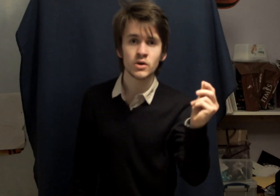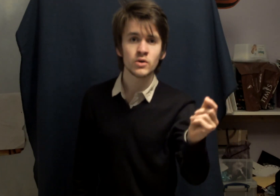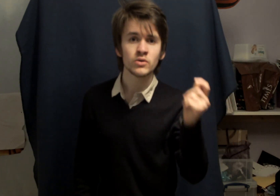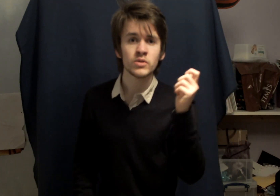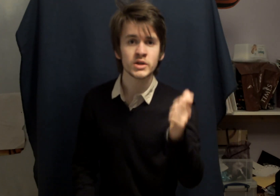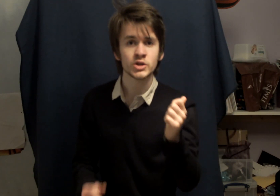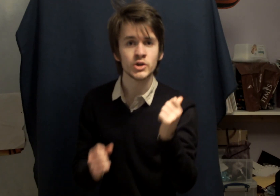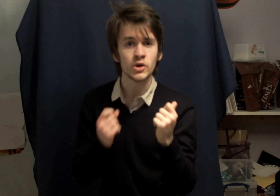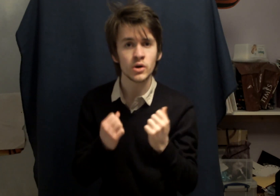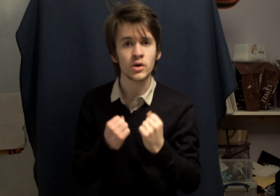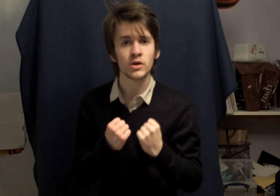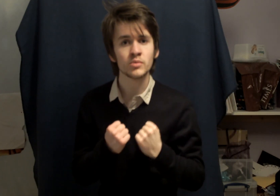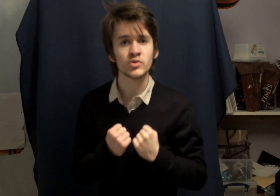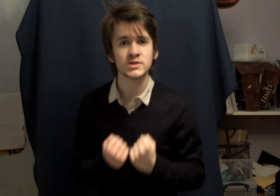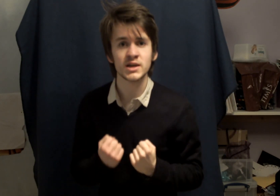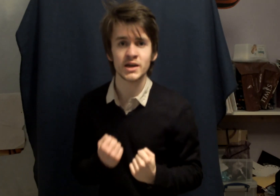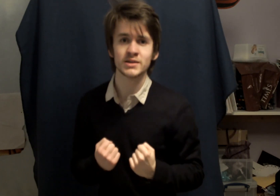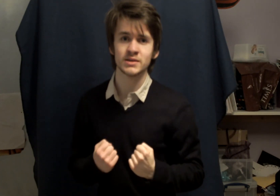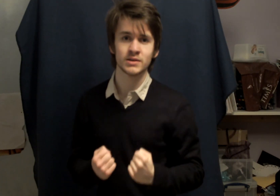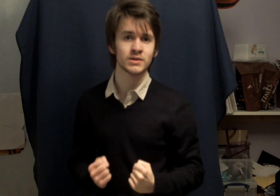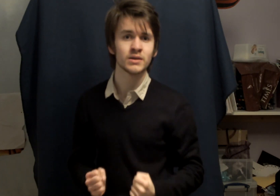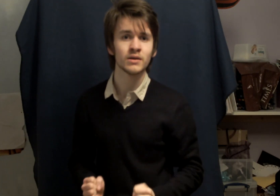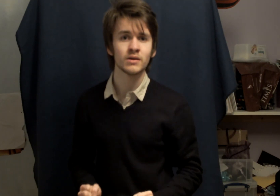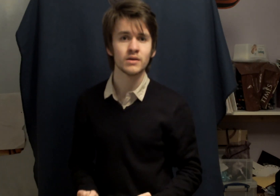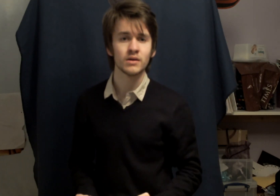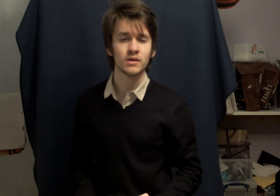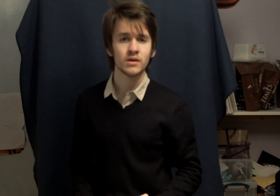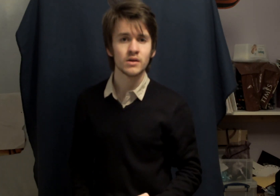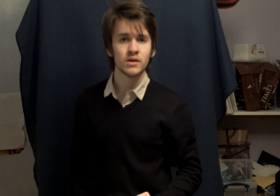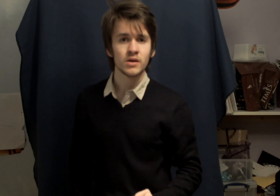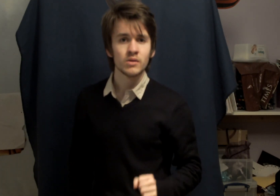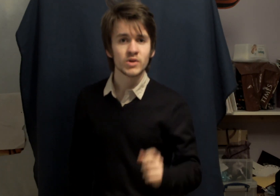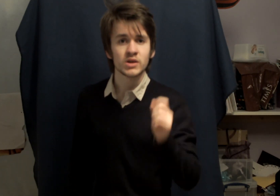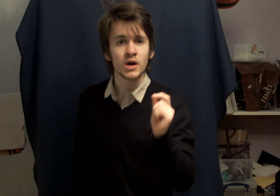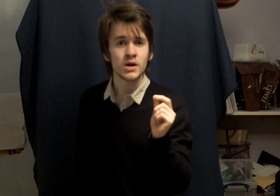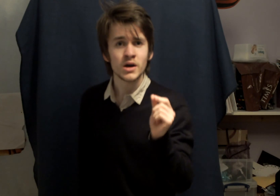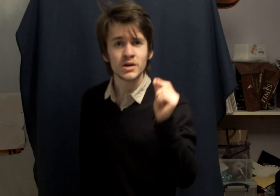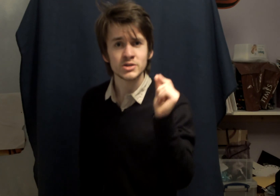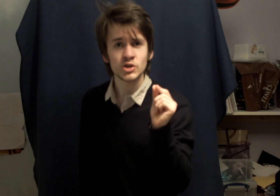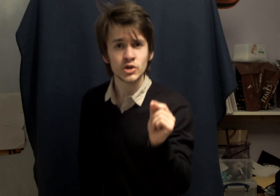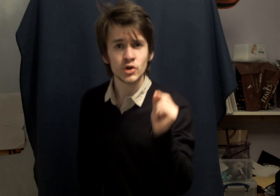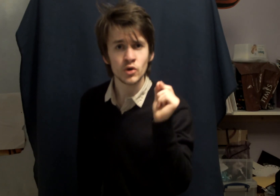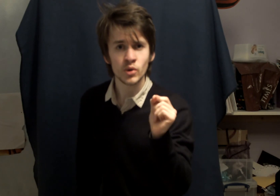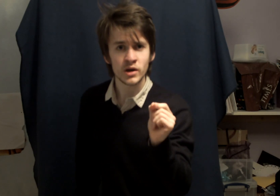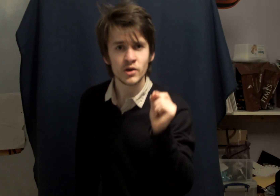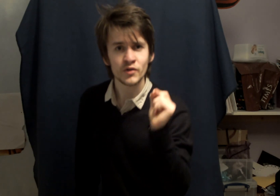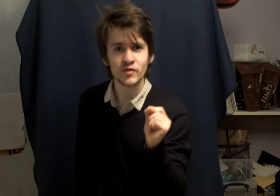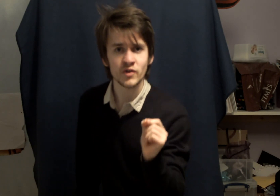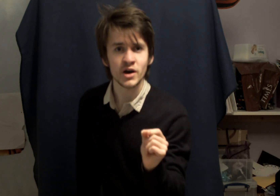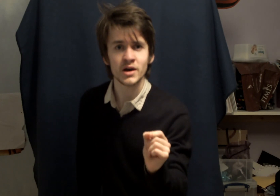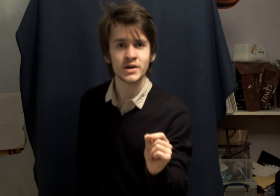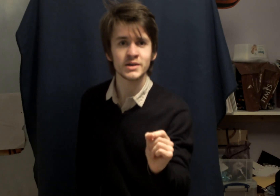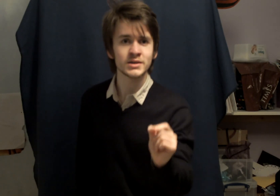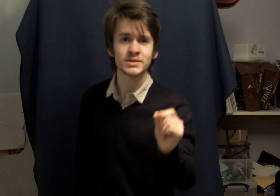that you're protected because you will find